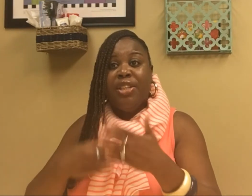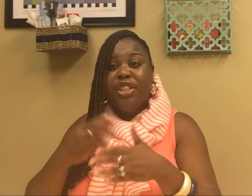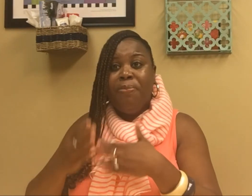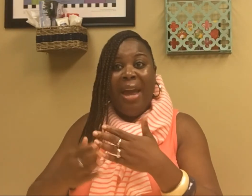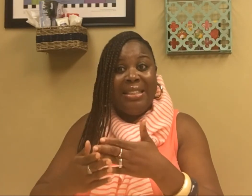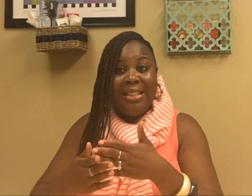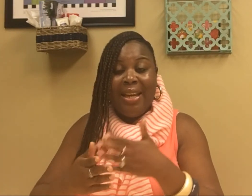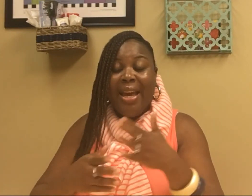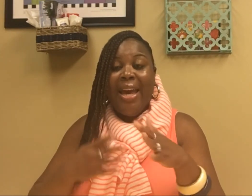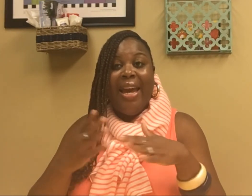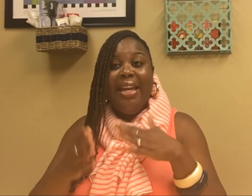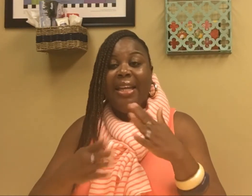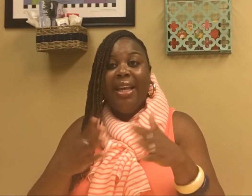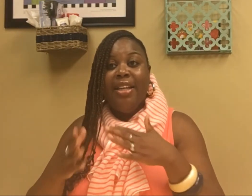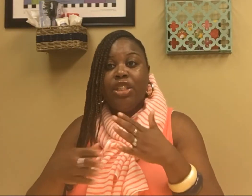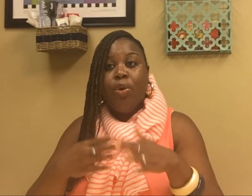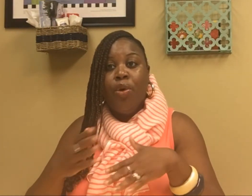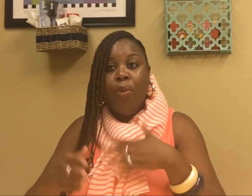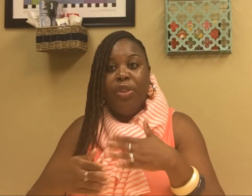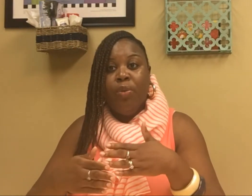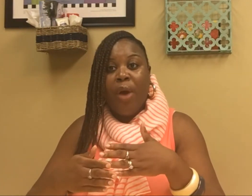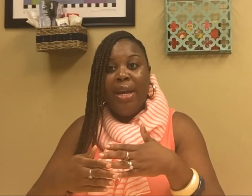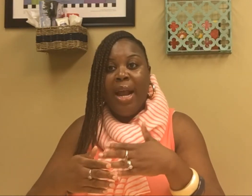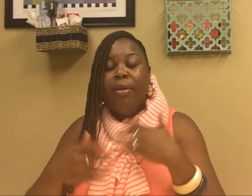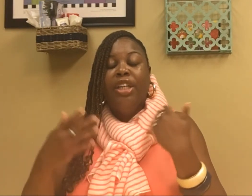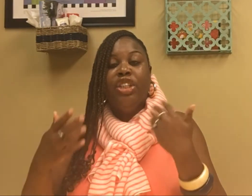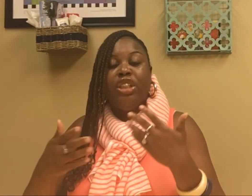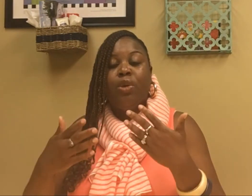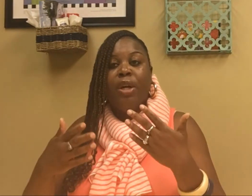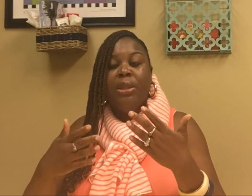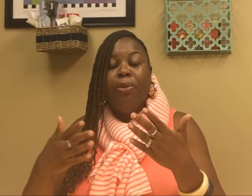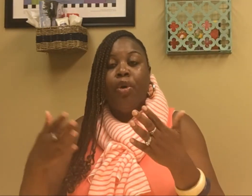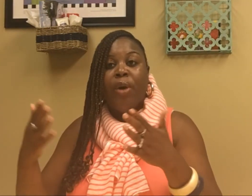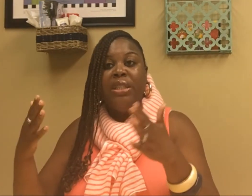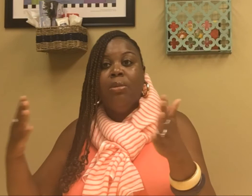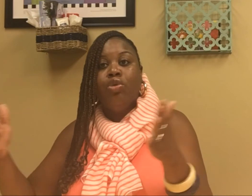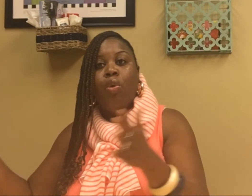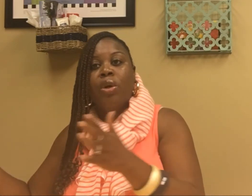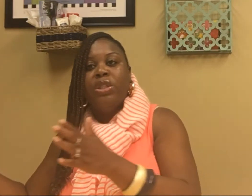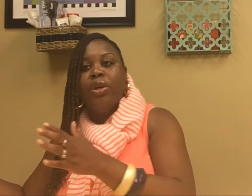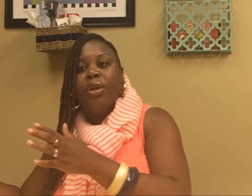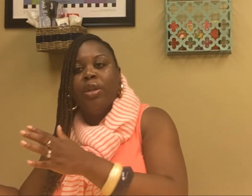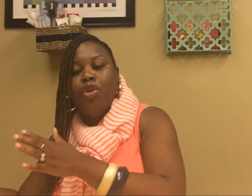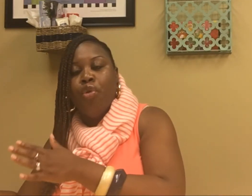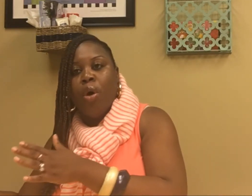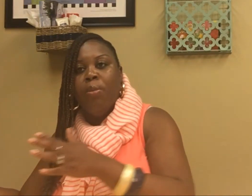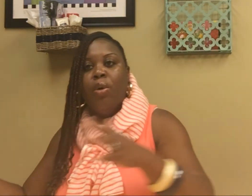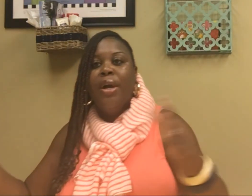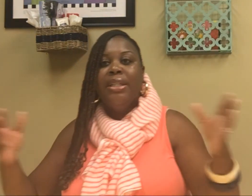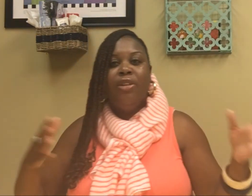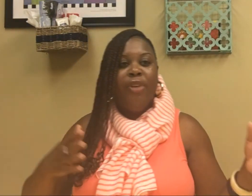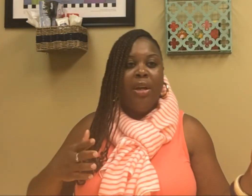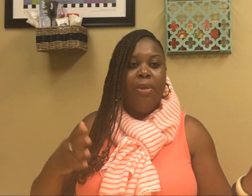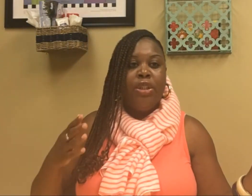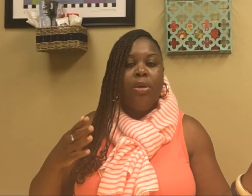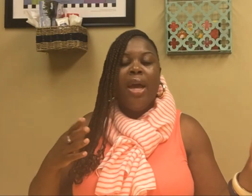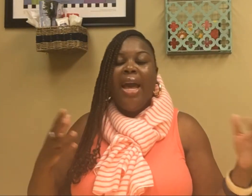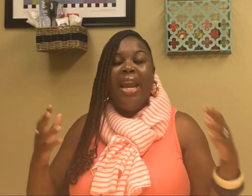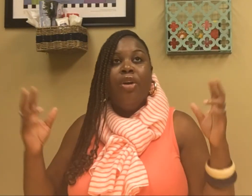suspecting anything that's going on with them right now, just a way to progress them towards their, the normal development. And I